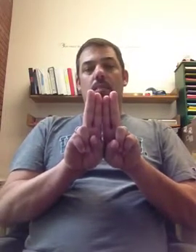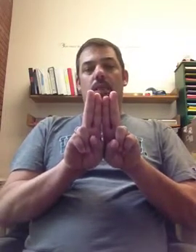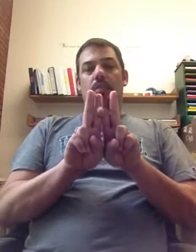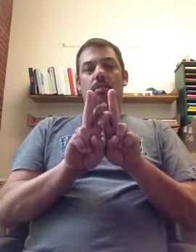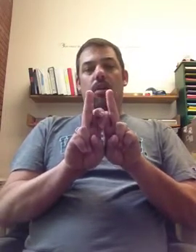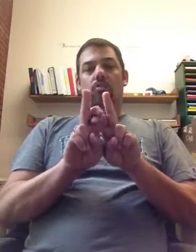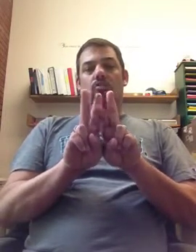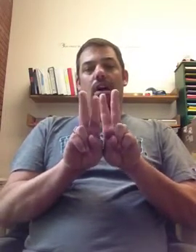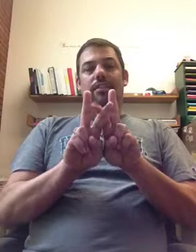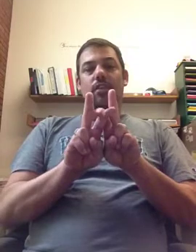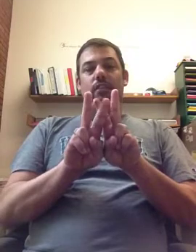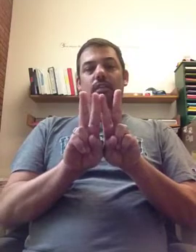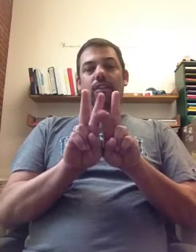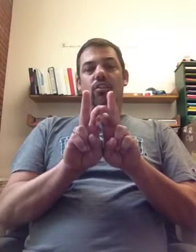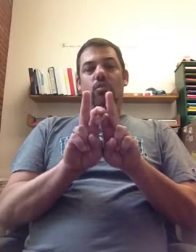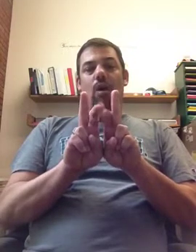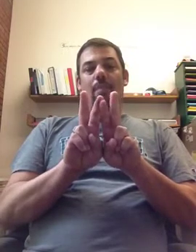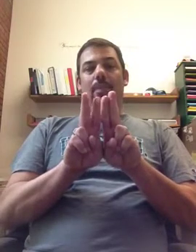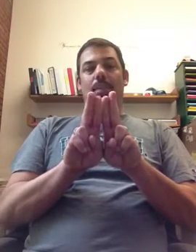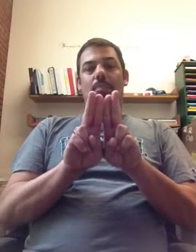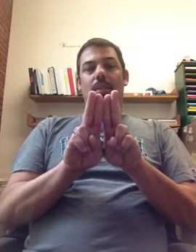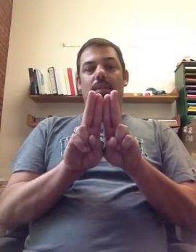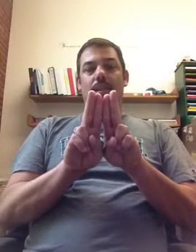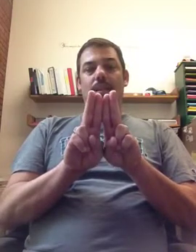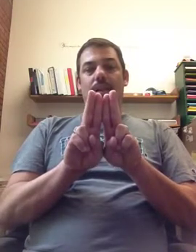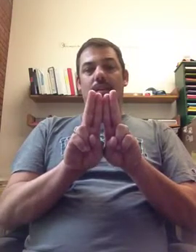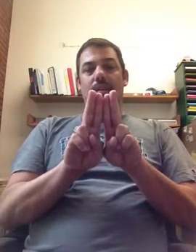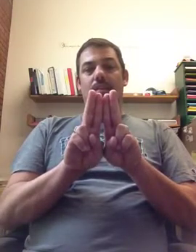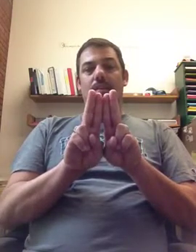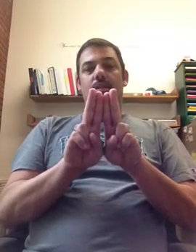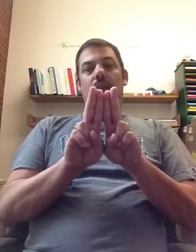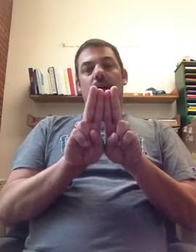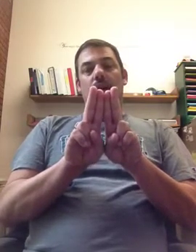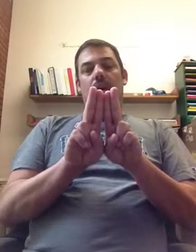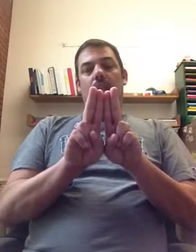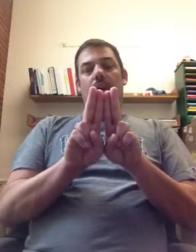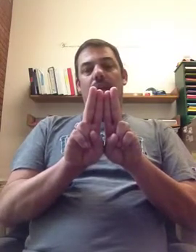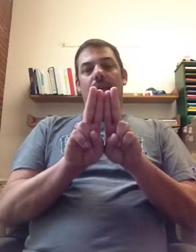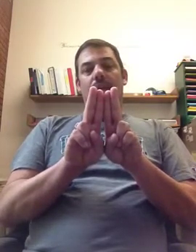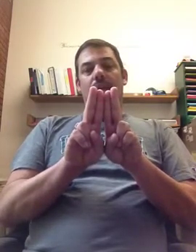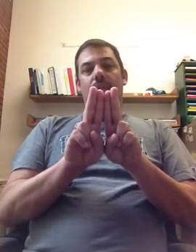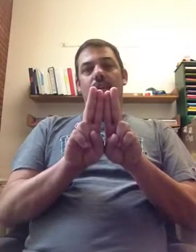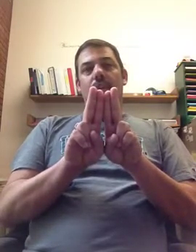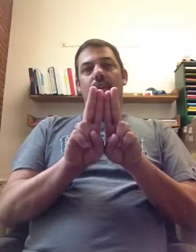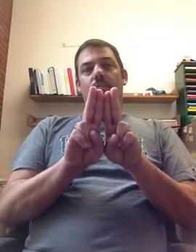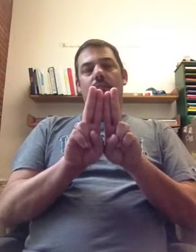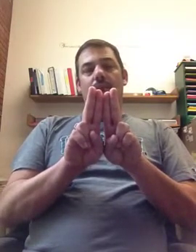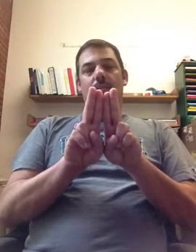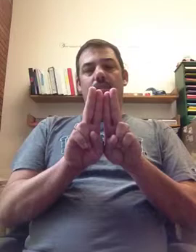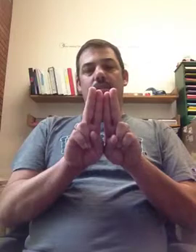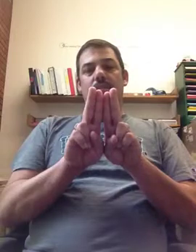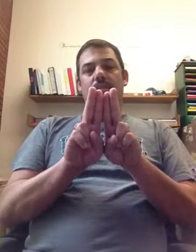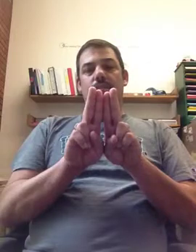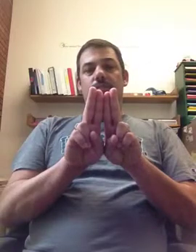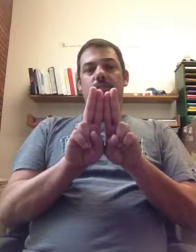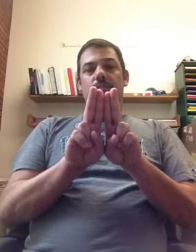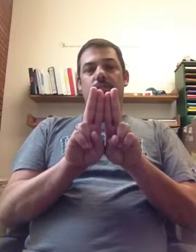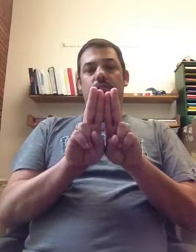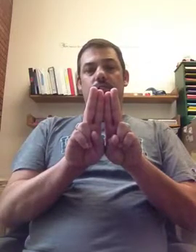They're called crossing over. They swap a little bit of DNA there. And then what happens is in the first division,